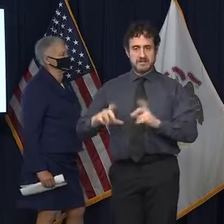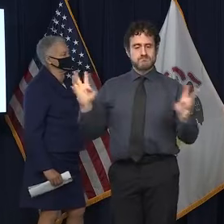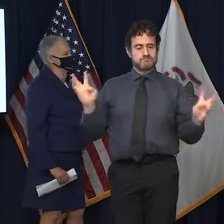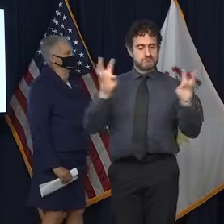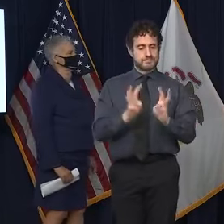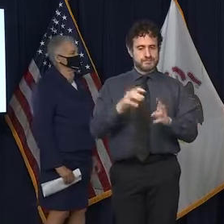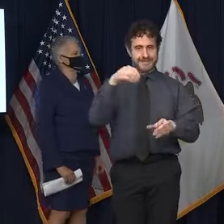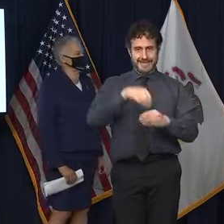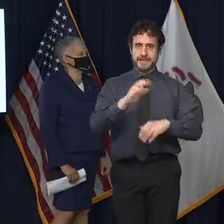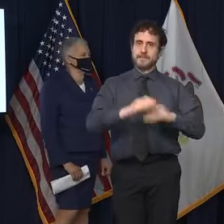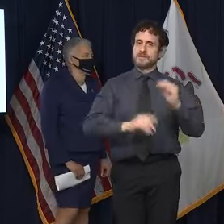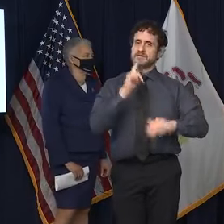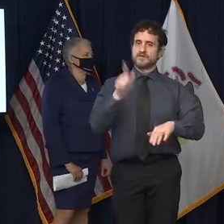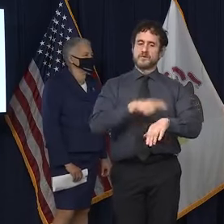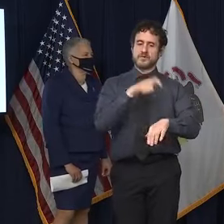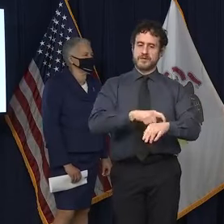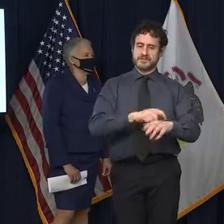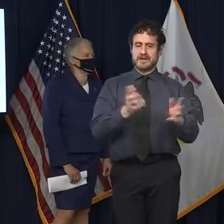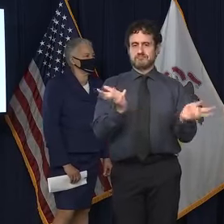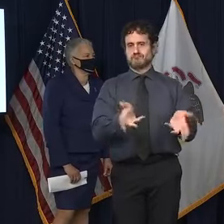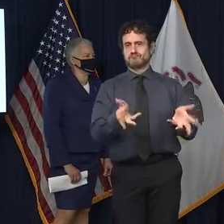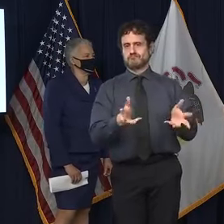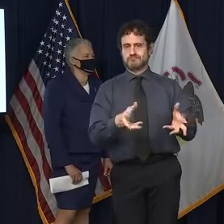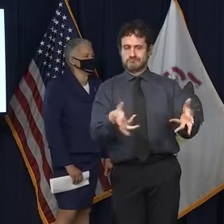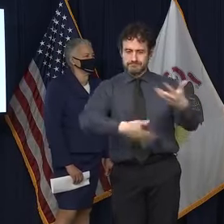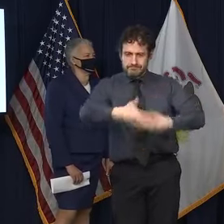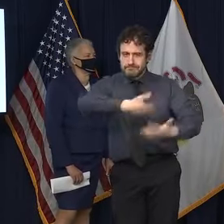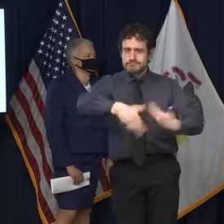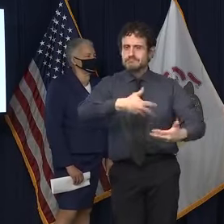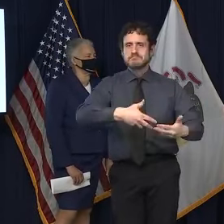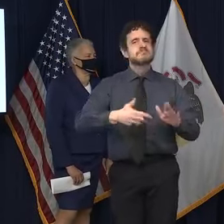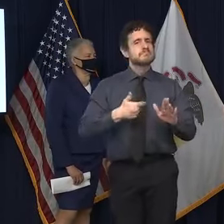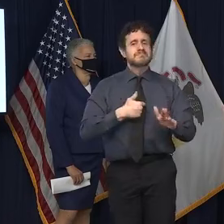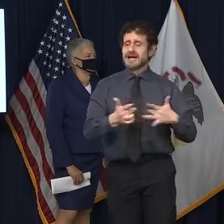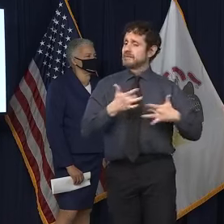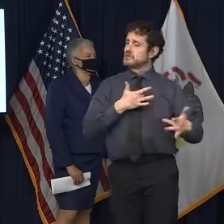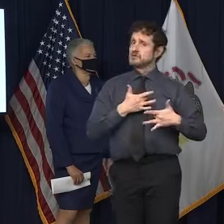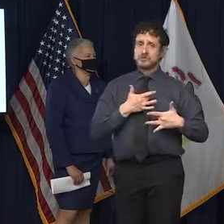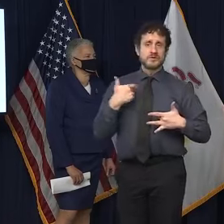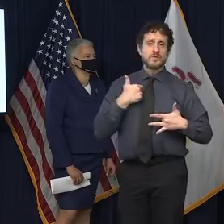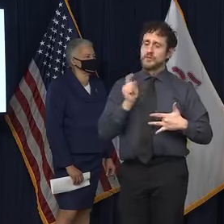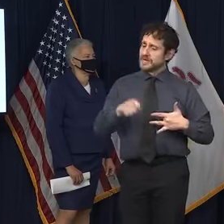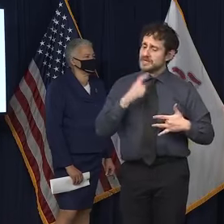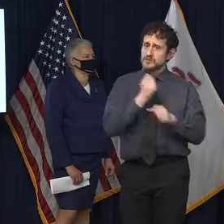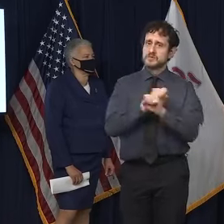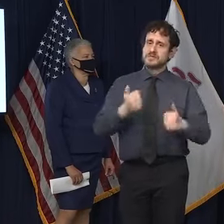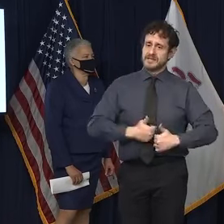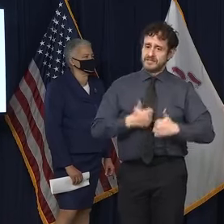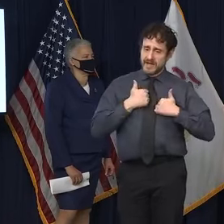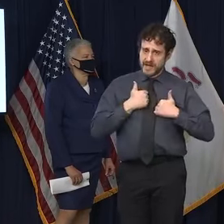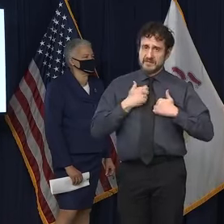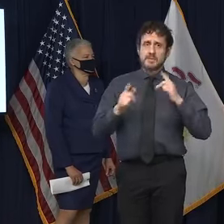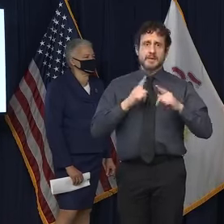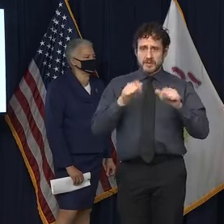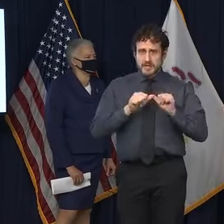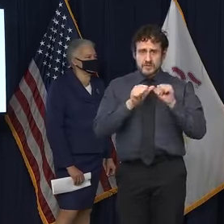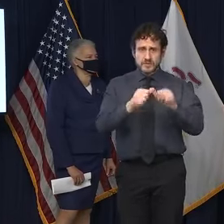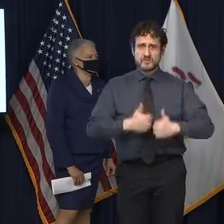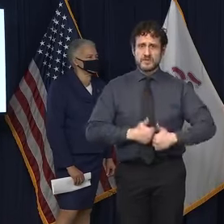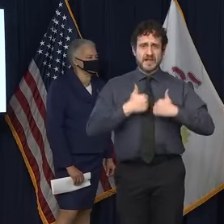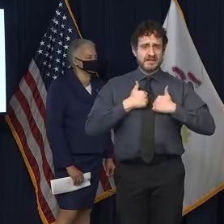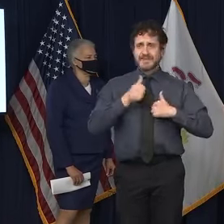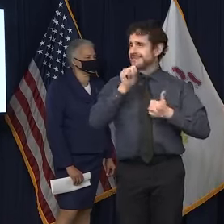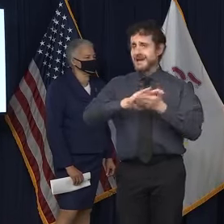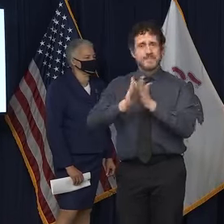And I'm deeply concerned to make sure that we save as many lives as we can, that we keep people alive and keep people from getting